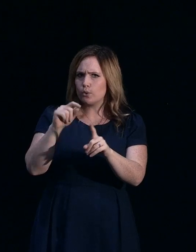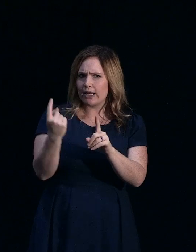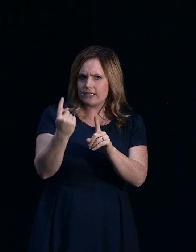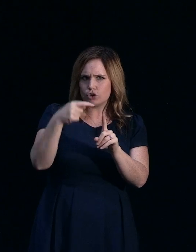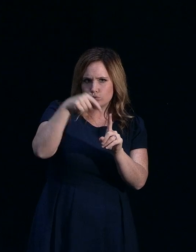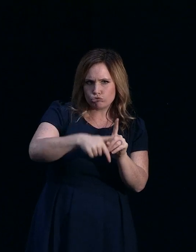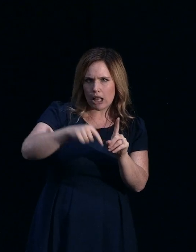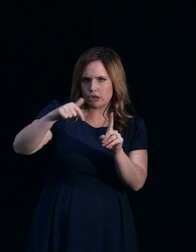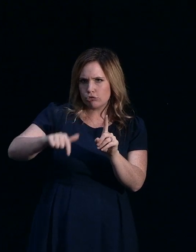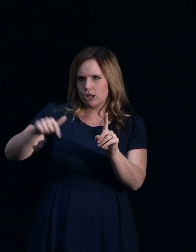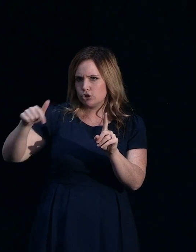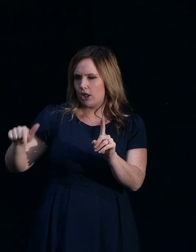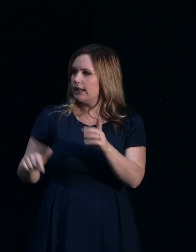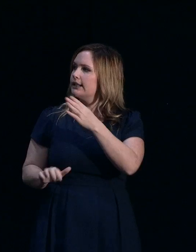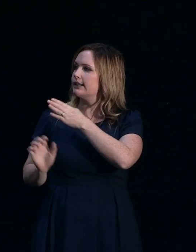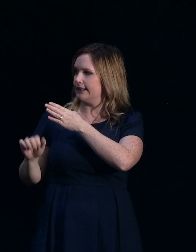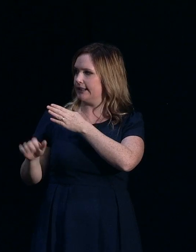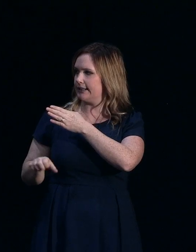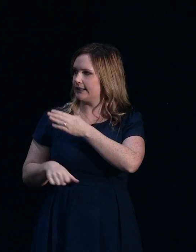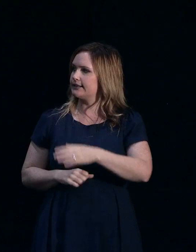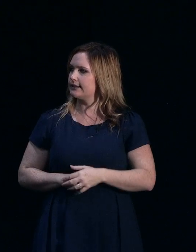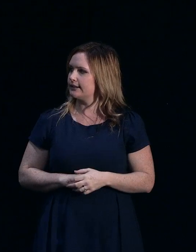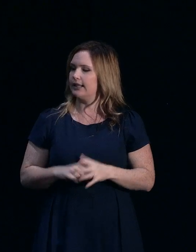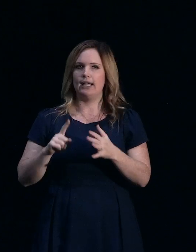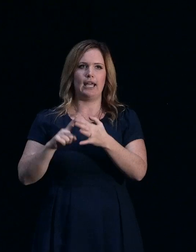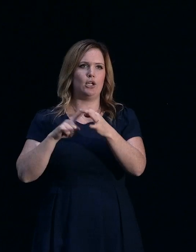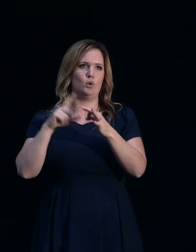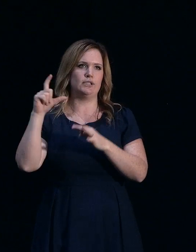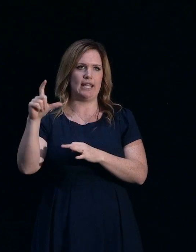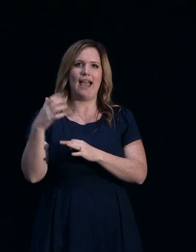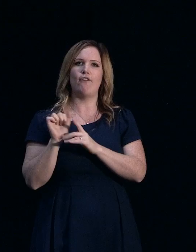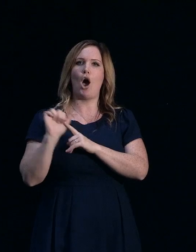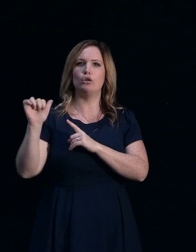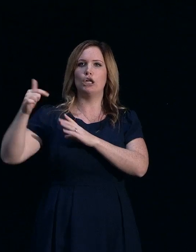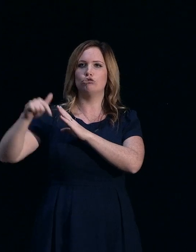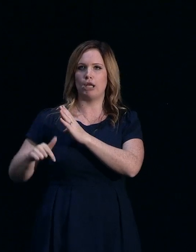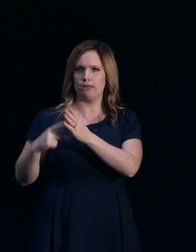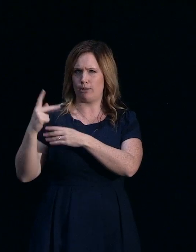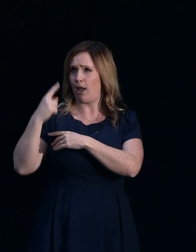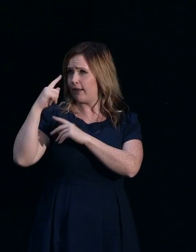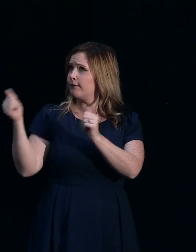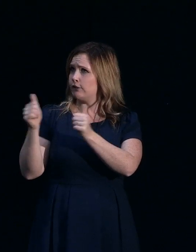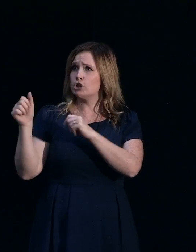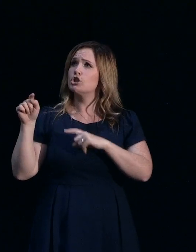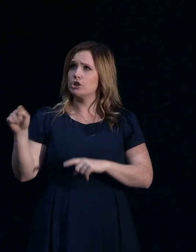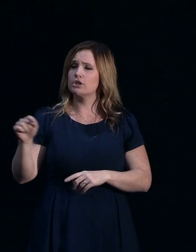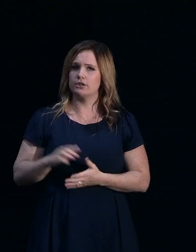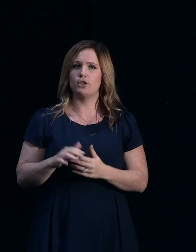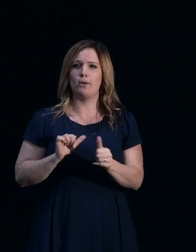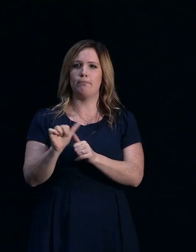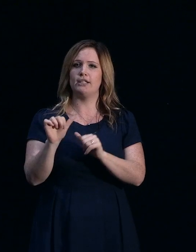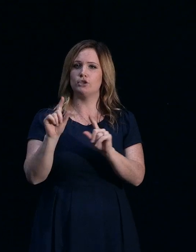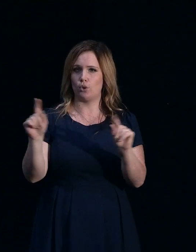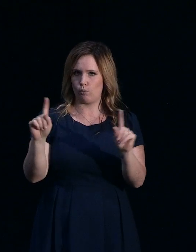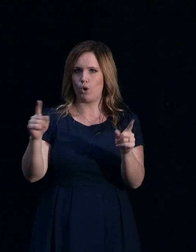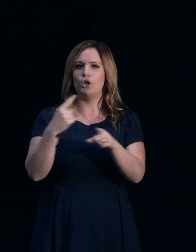on properties? Yeah. So, they have their drilling program, and I believe their drilling program is finished. But the best thing would probably be to speak